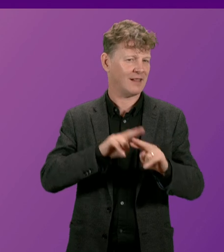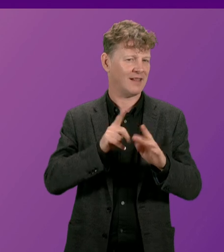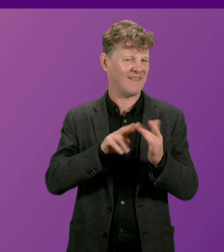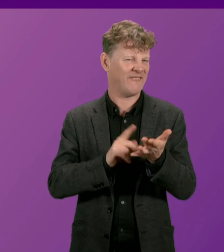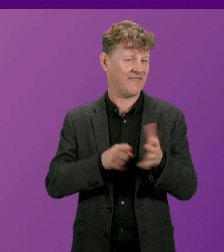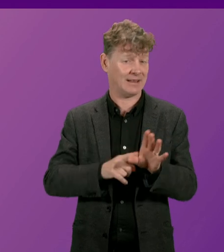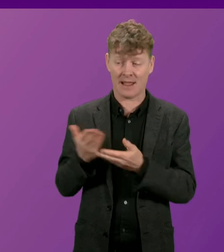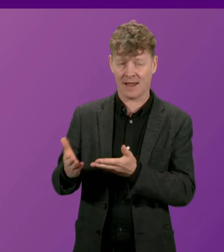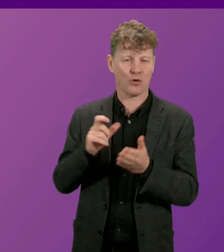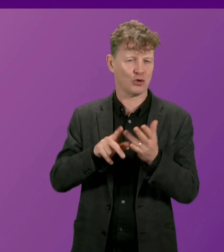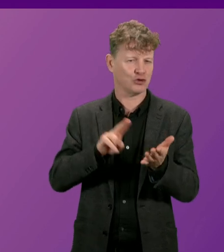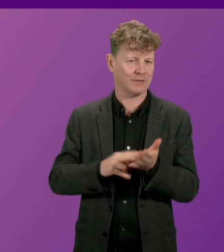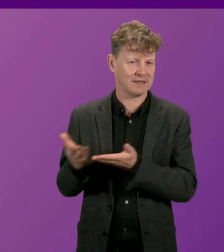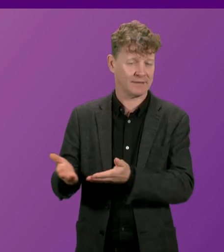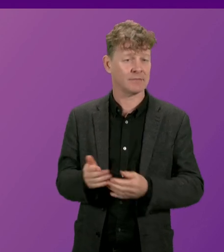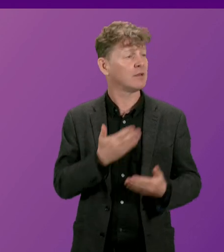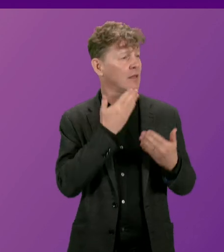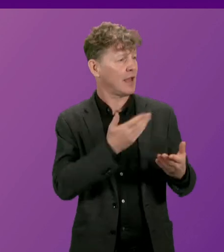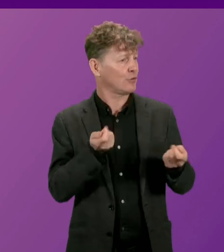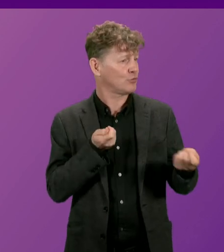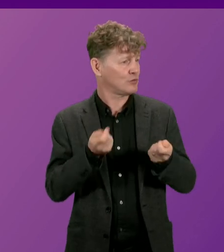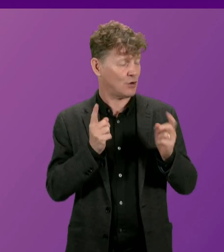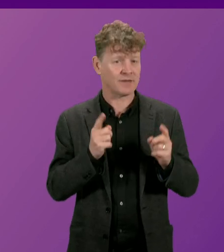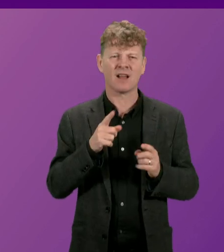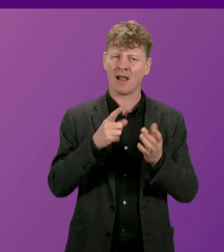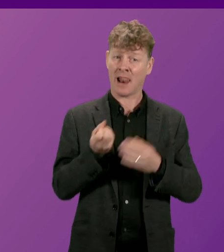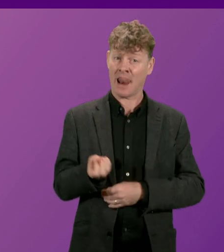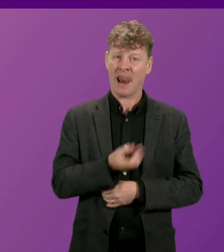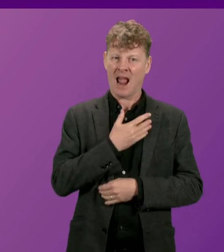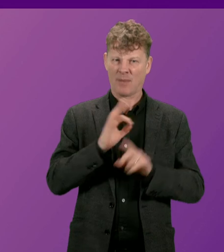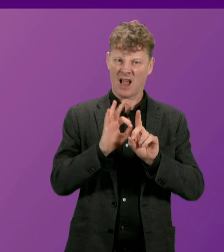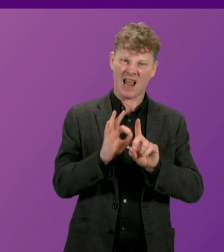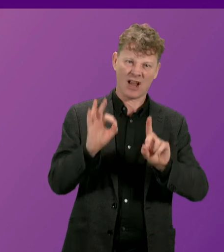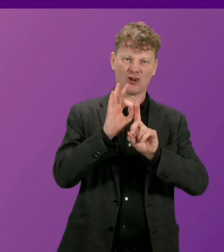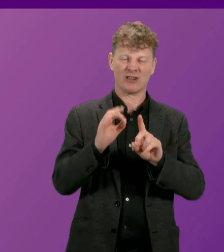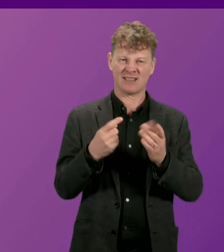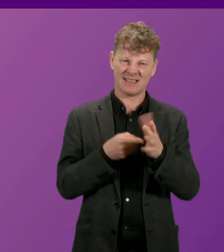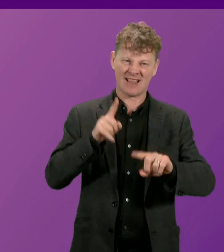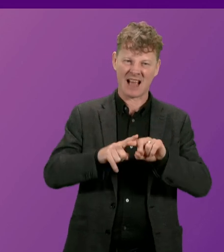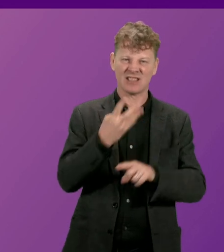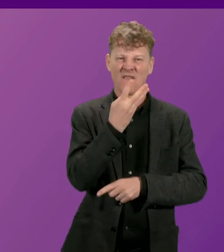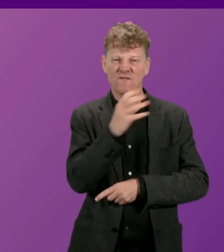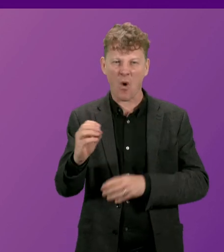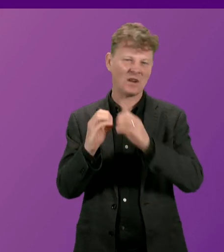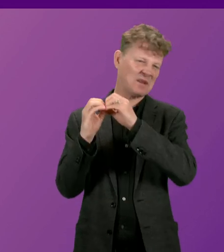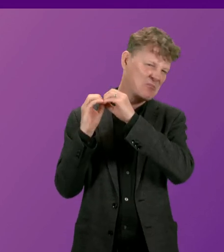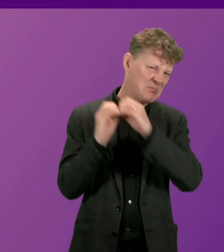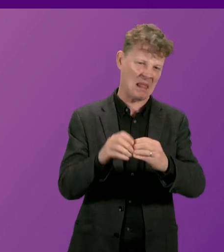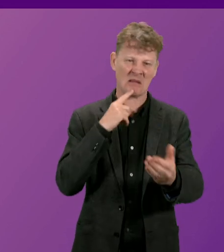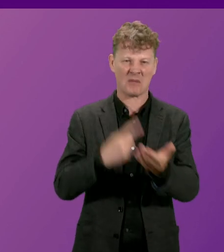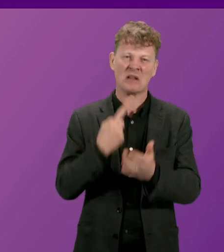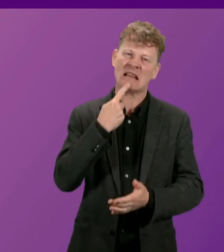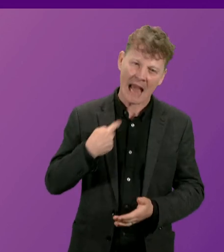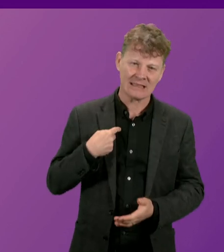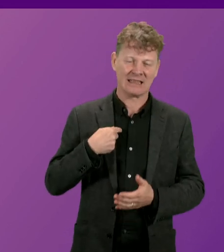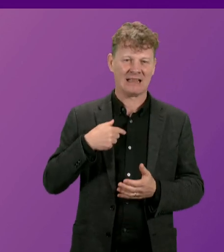Thank you, President of the Labour increased taxes by £40 billion in yesterday's Halloween budget, the